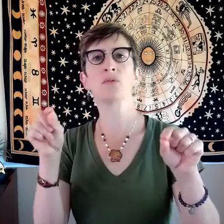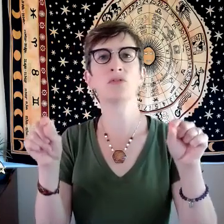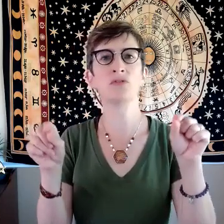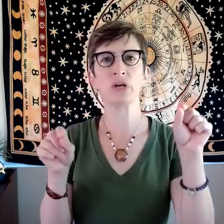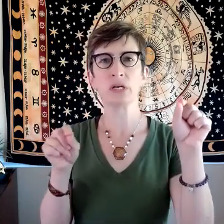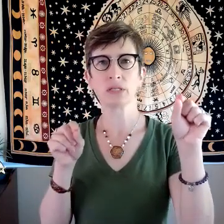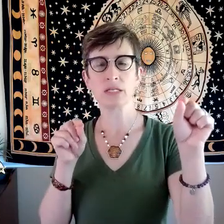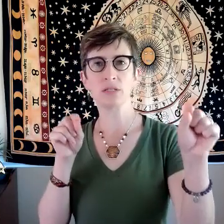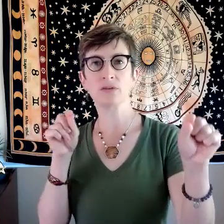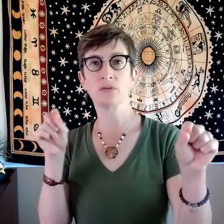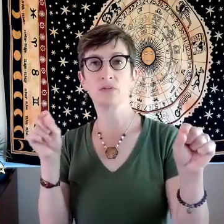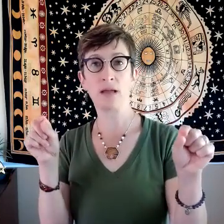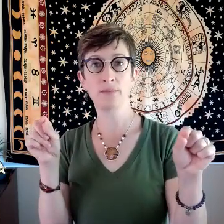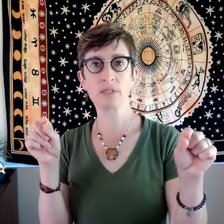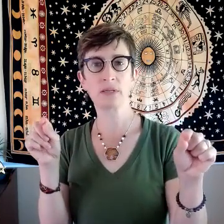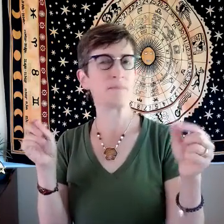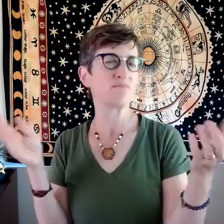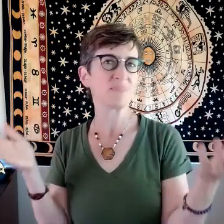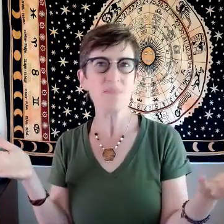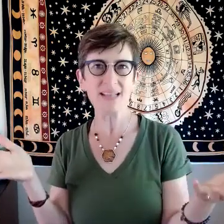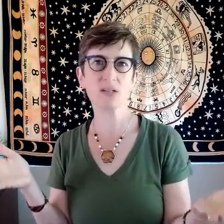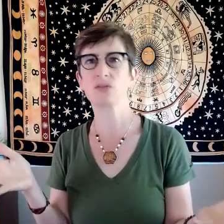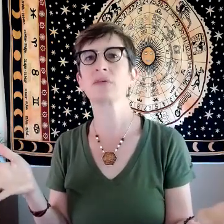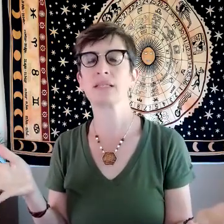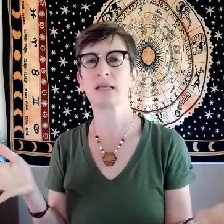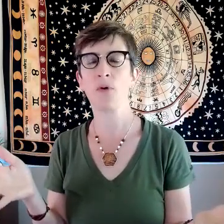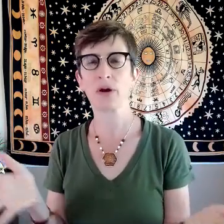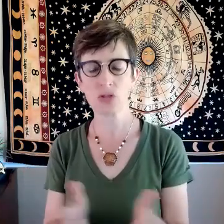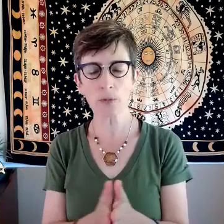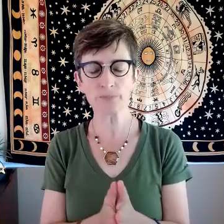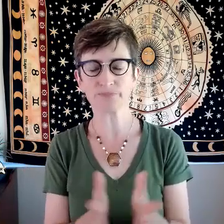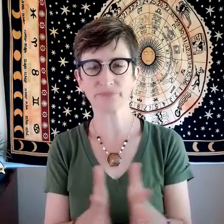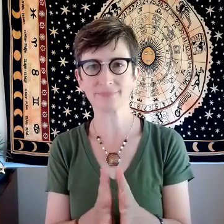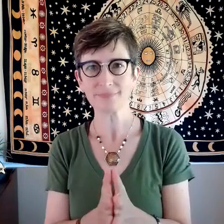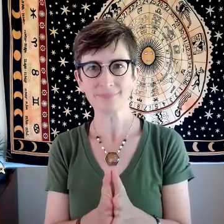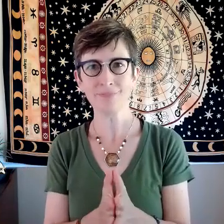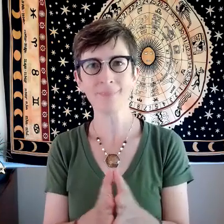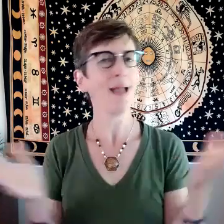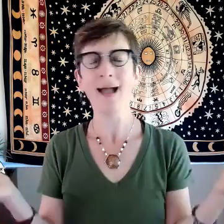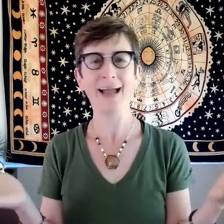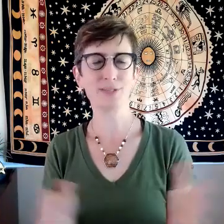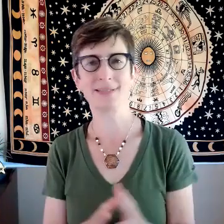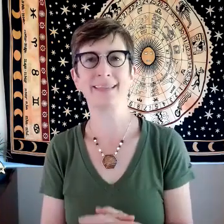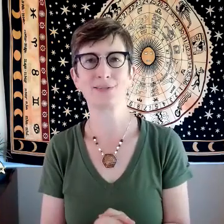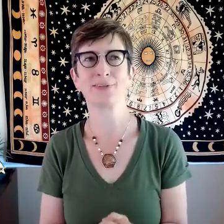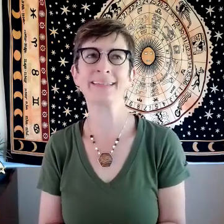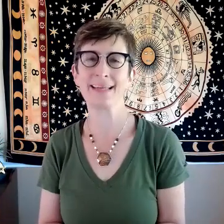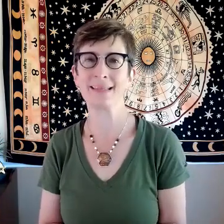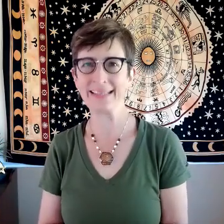move into different realms they may not serve us anymore so i just tell that story because i think